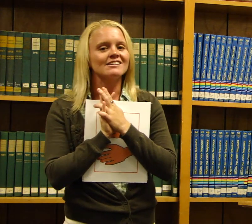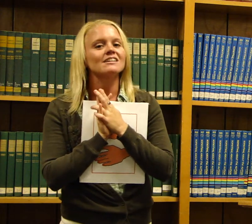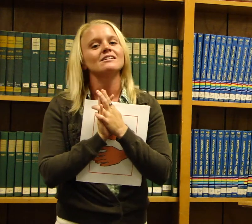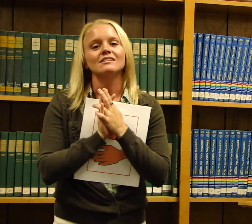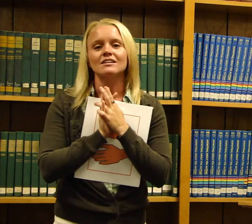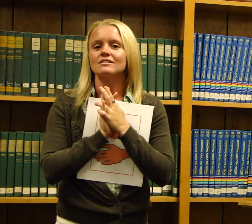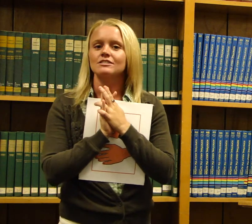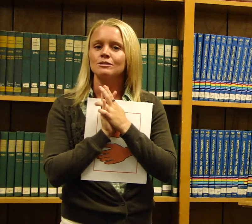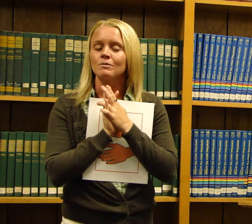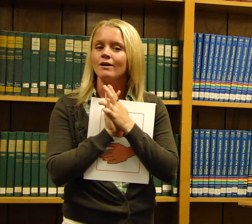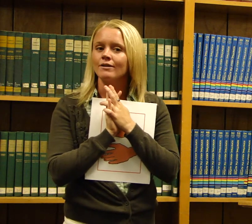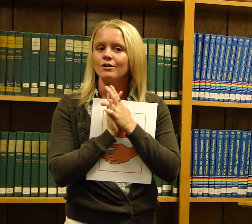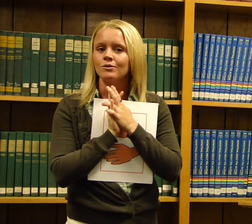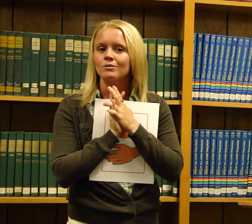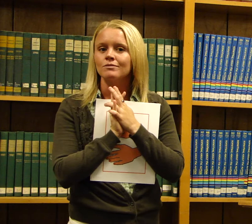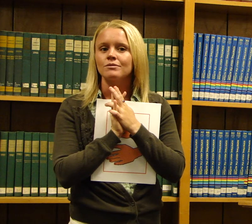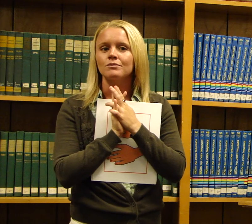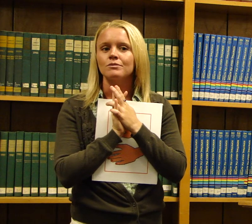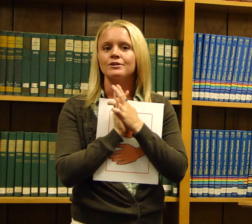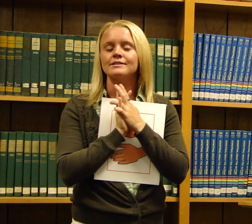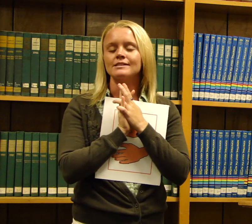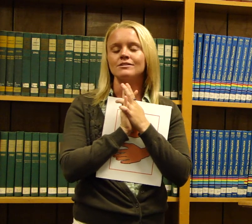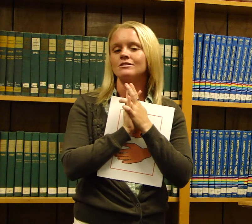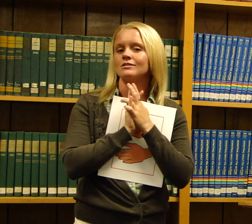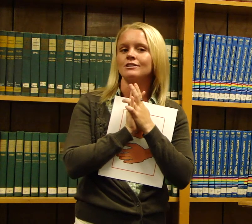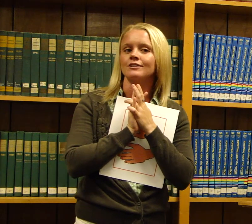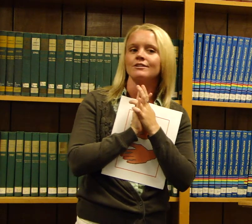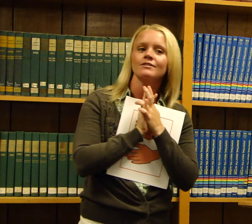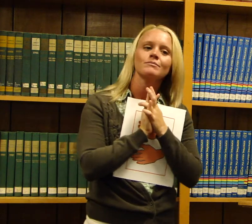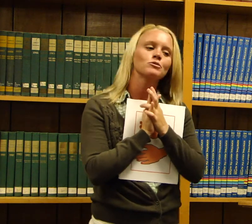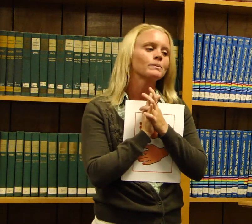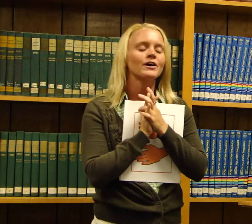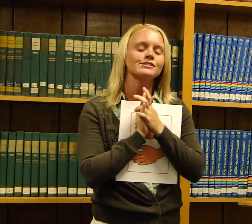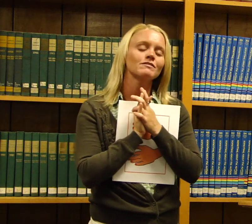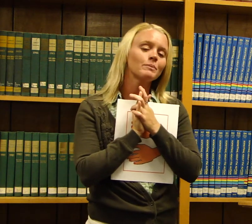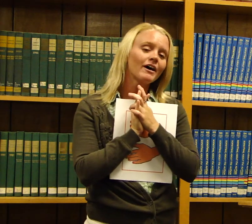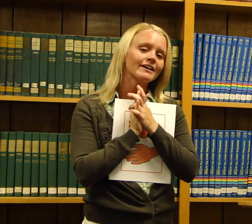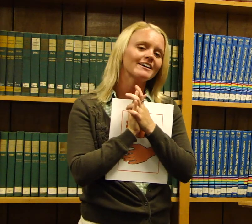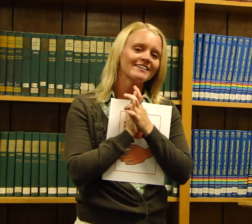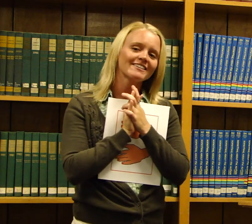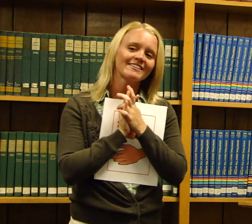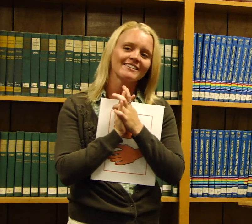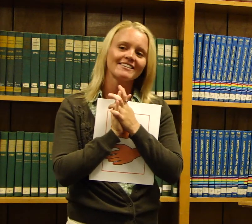tomorrow we'll continue to learn more parts of the body. most humbly ... ...